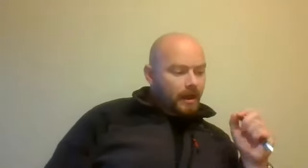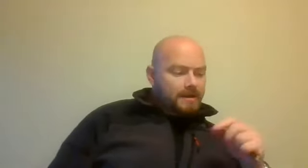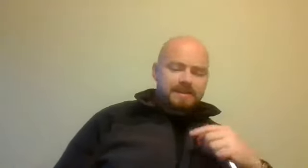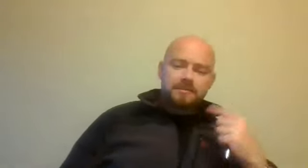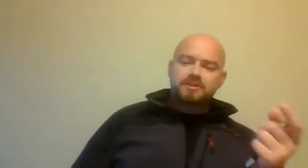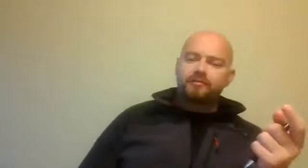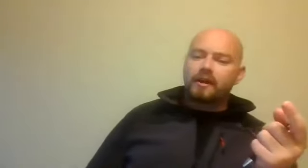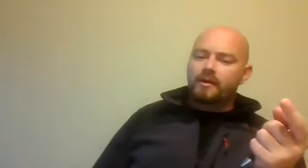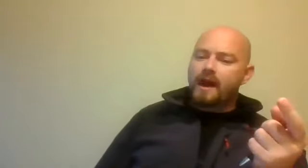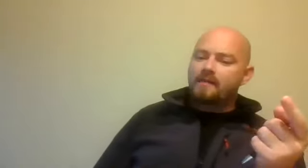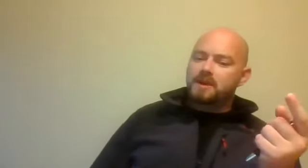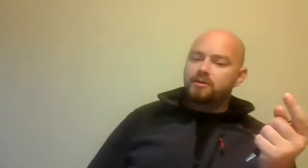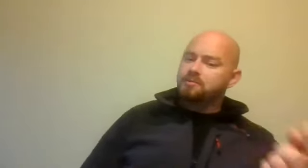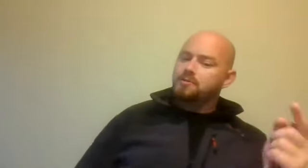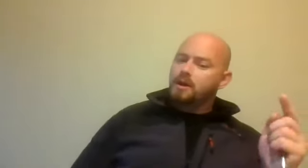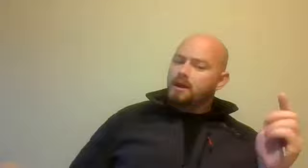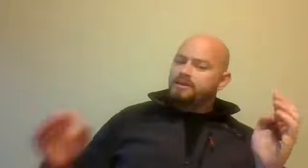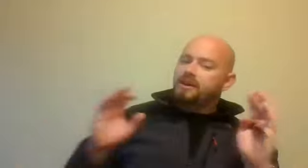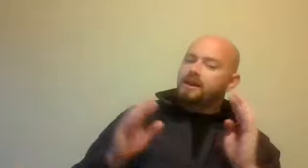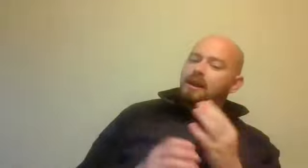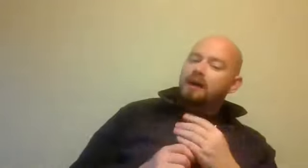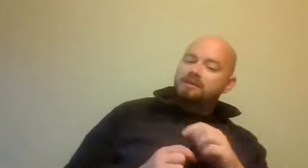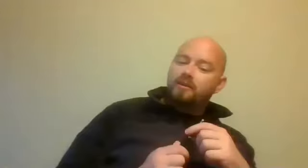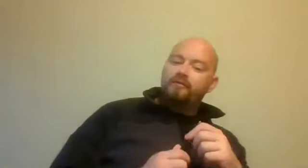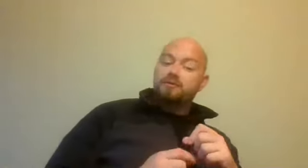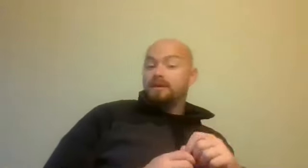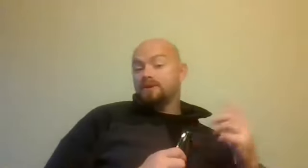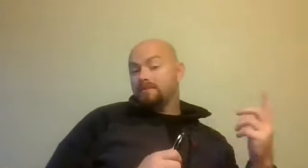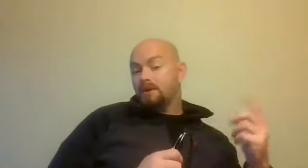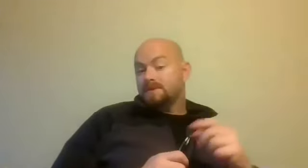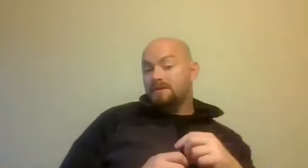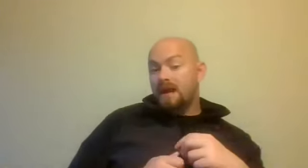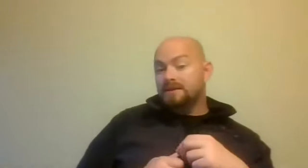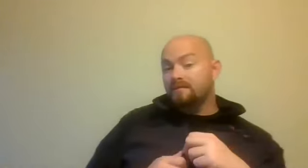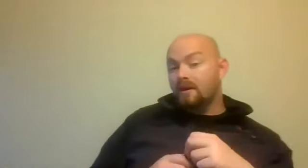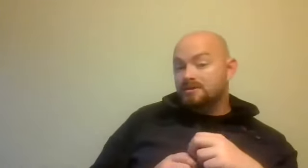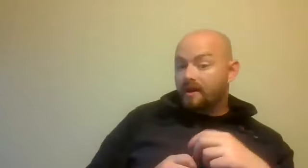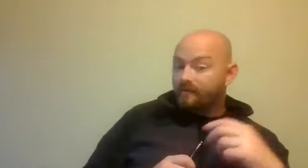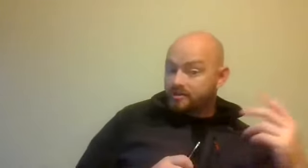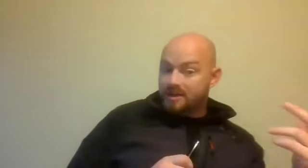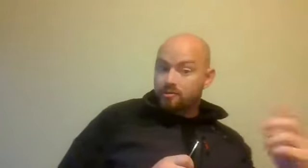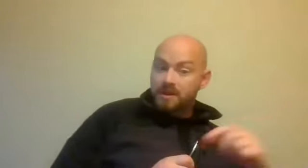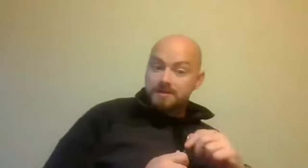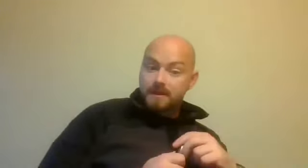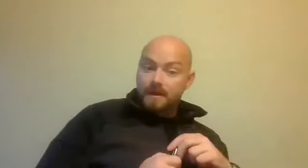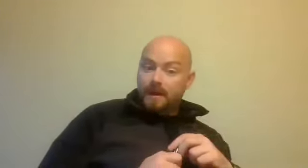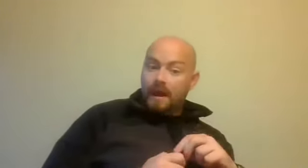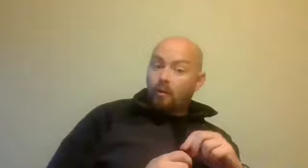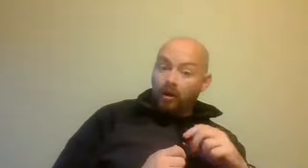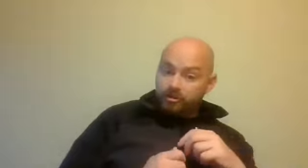So that's some of the stuff that we have been up to. Designing a lot of something that's kind of become a speciality of our virtual SOPs, walk